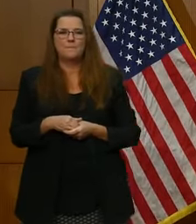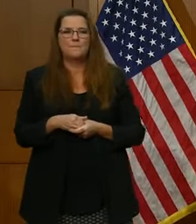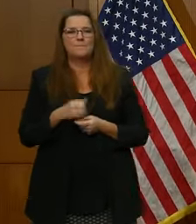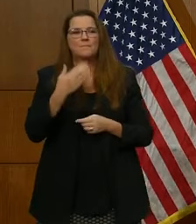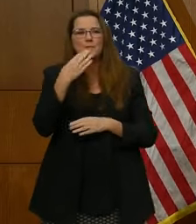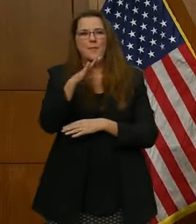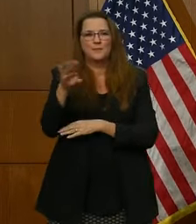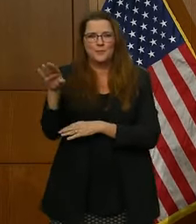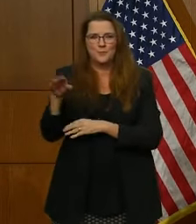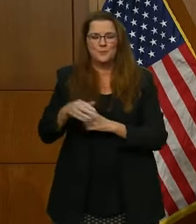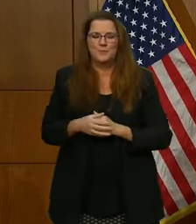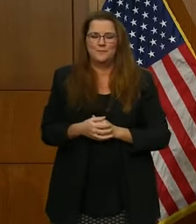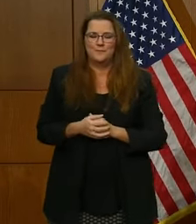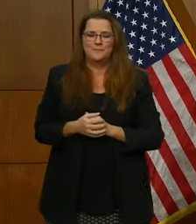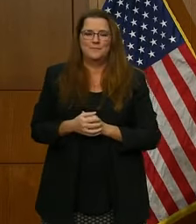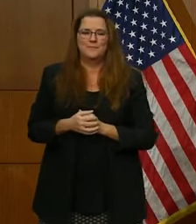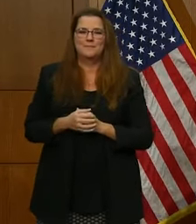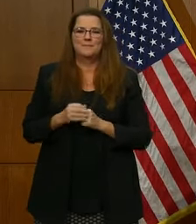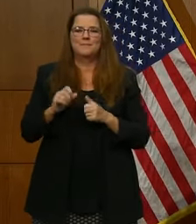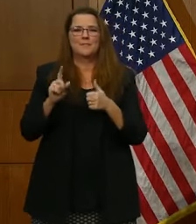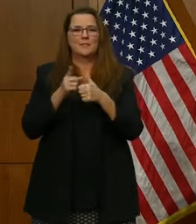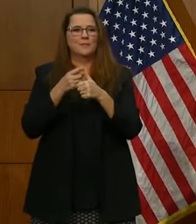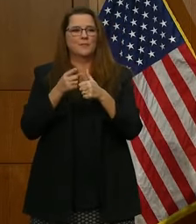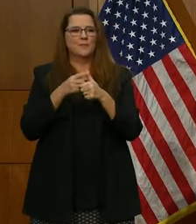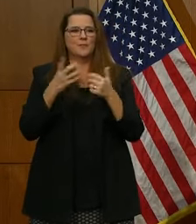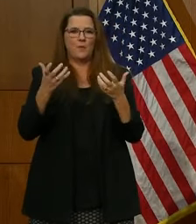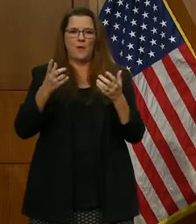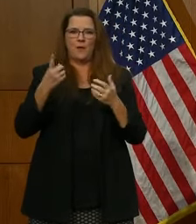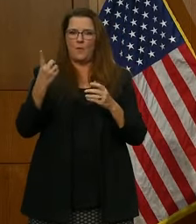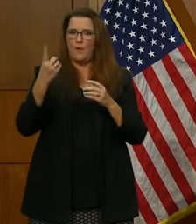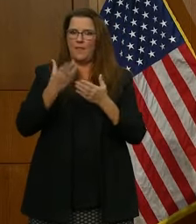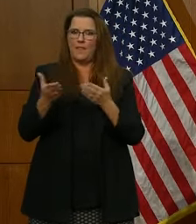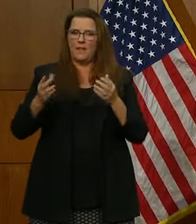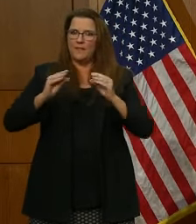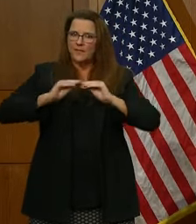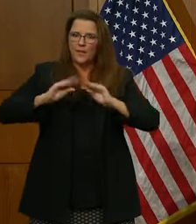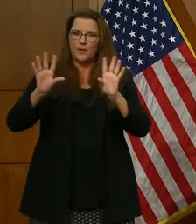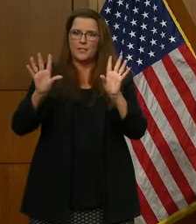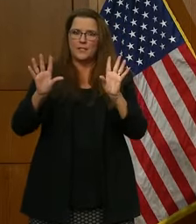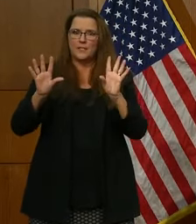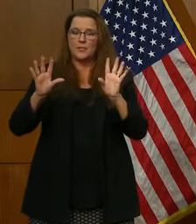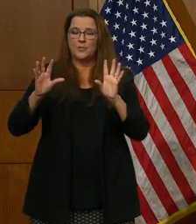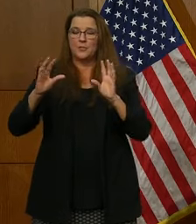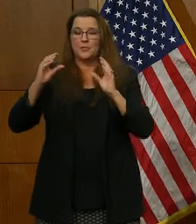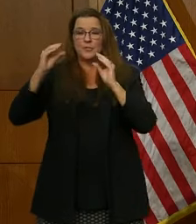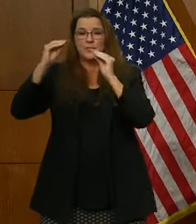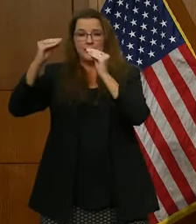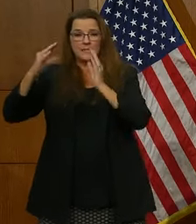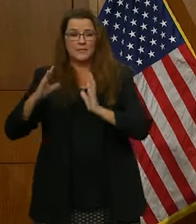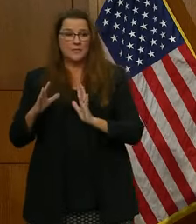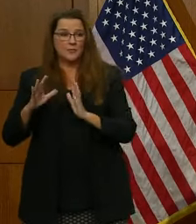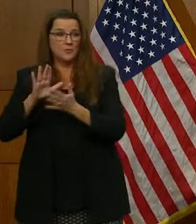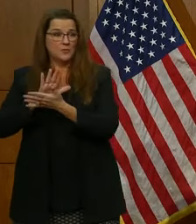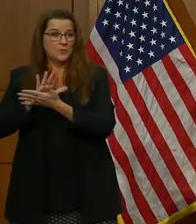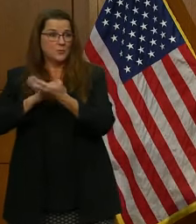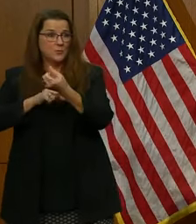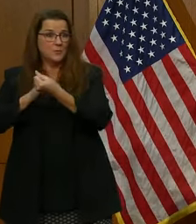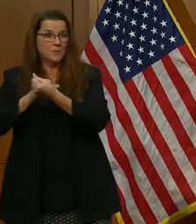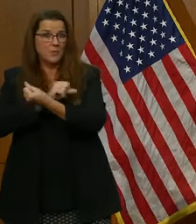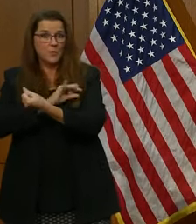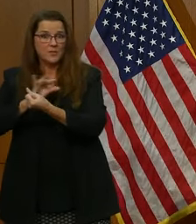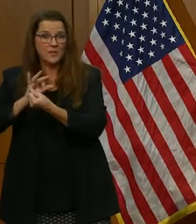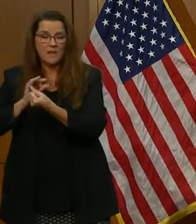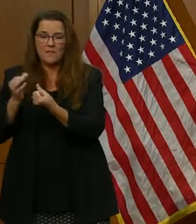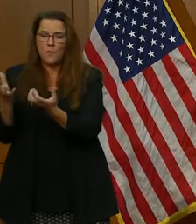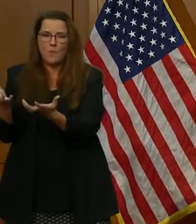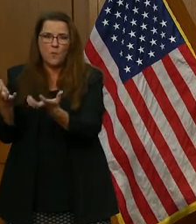Good afternoon. First, I want to make one thing very clear. Teachers and school support staff want with all